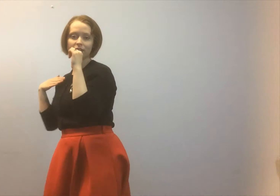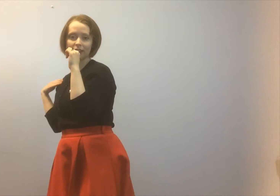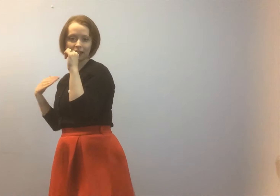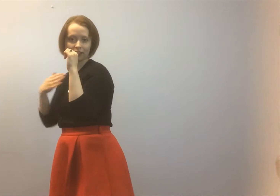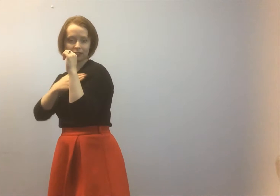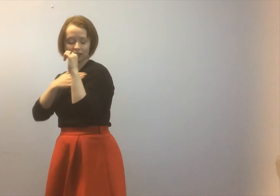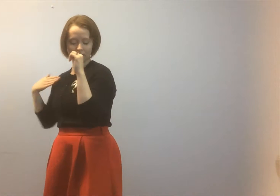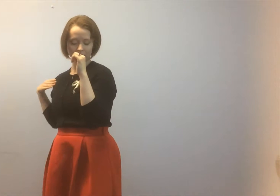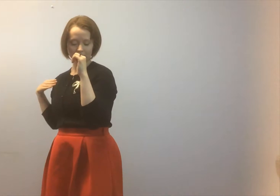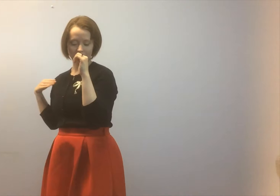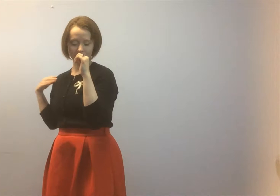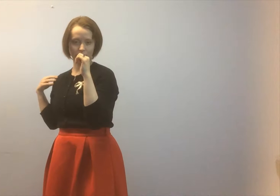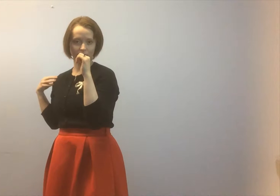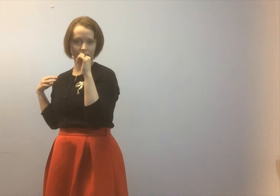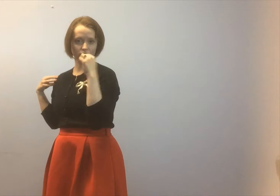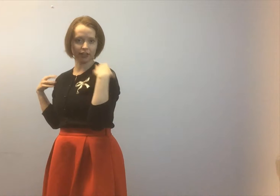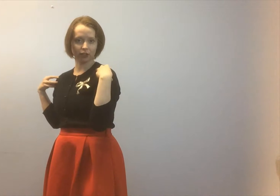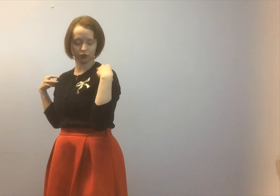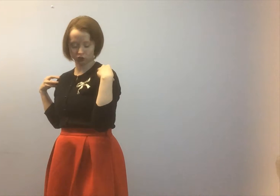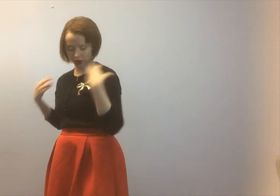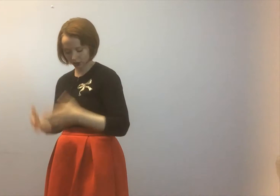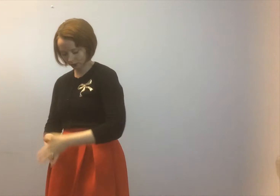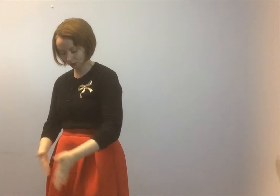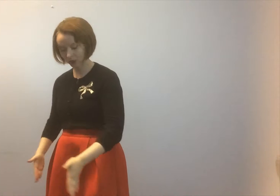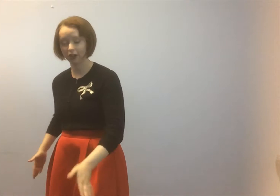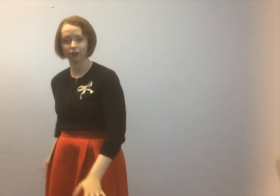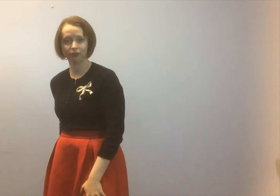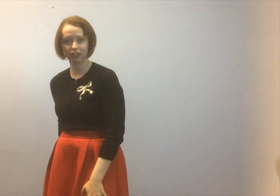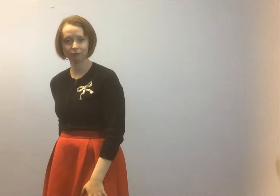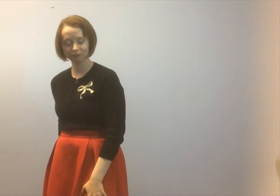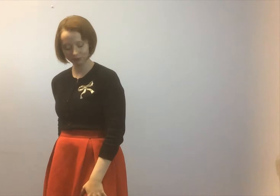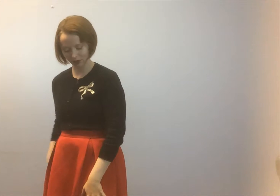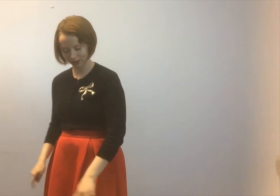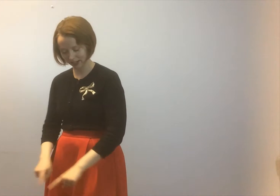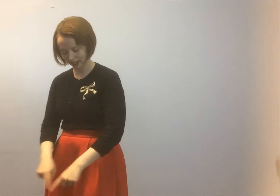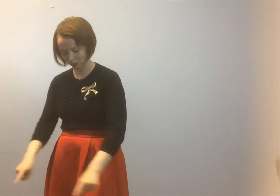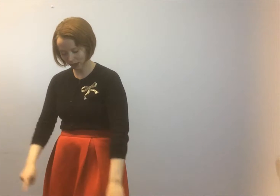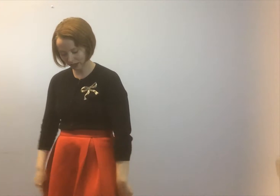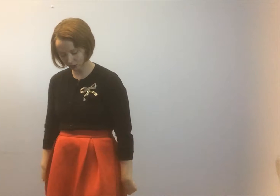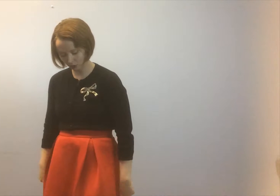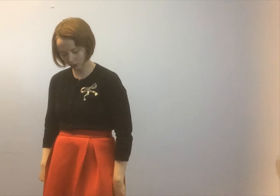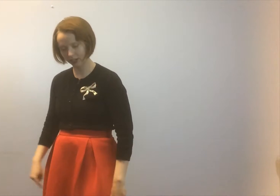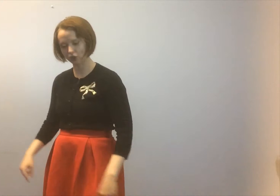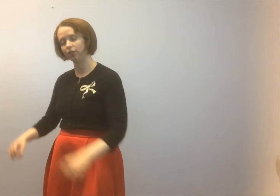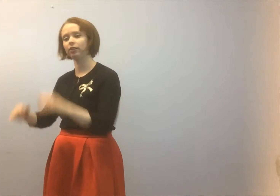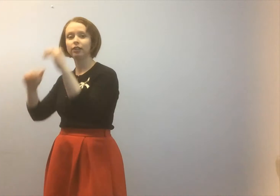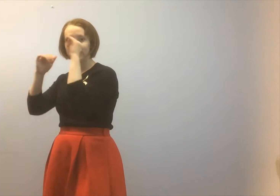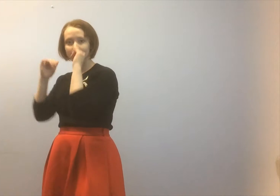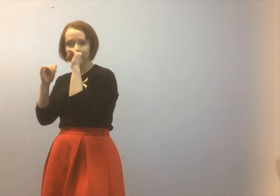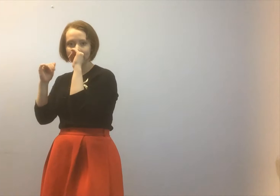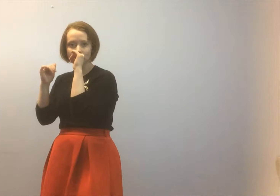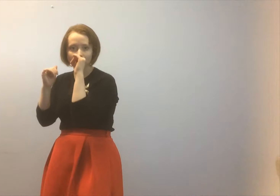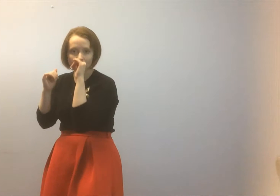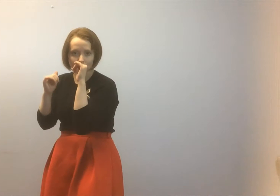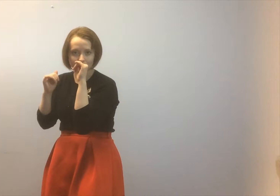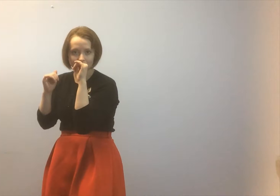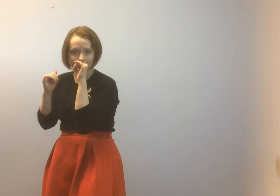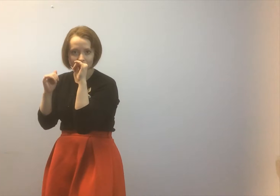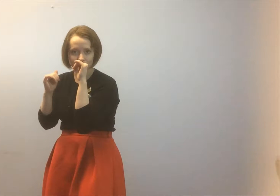nice 45 degree angle shear our feet are in that nice box formation hands are up we're a little hunched